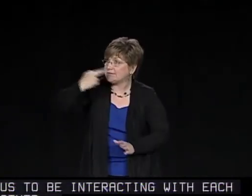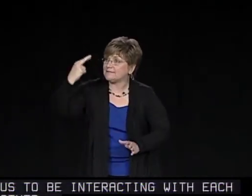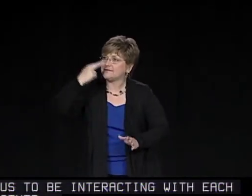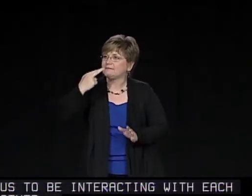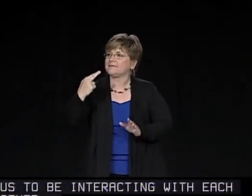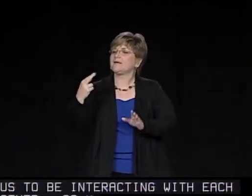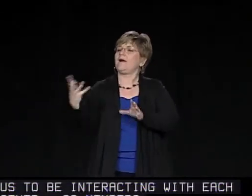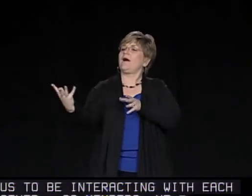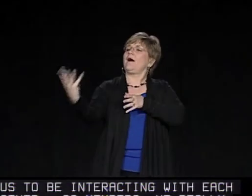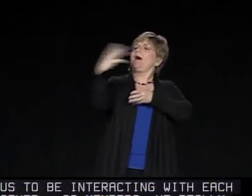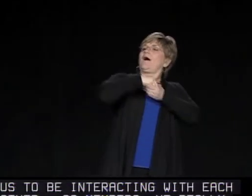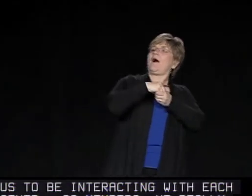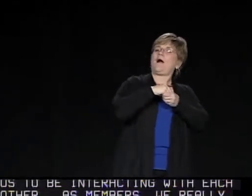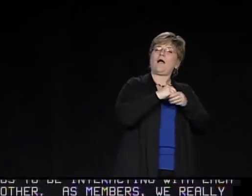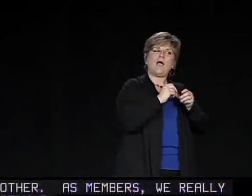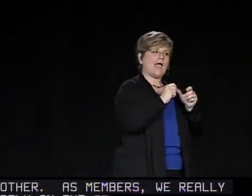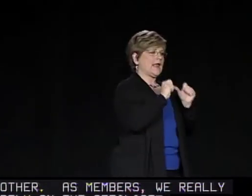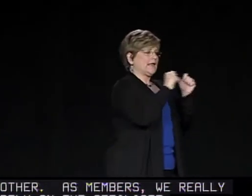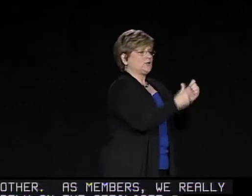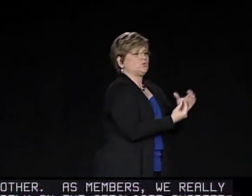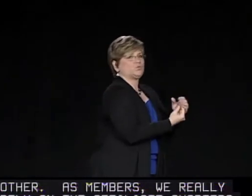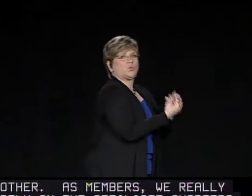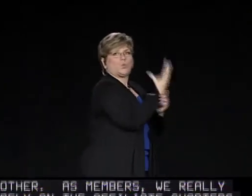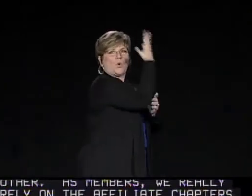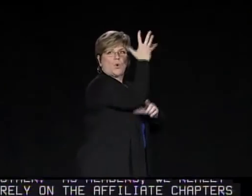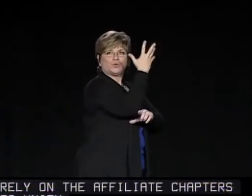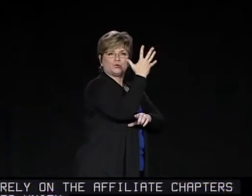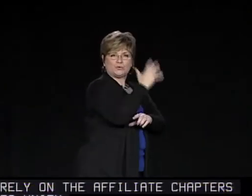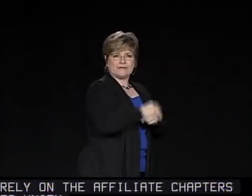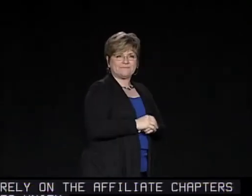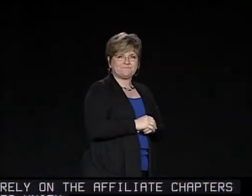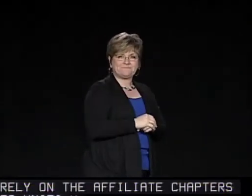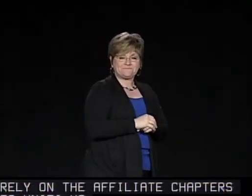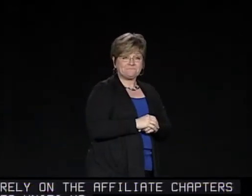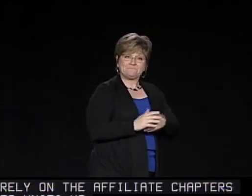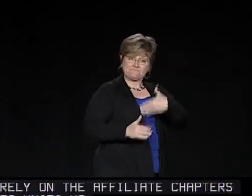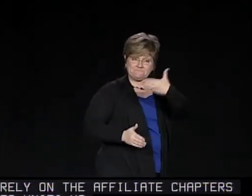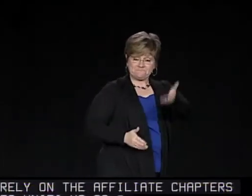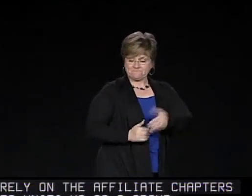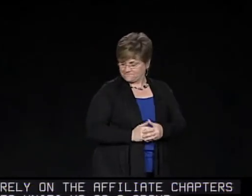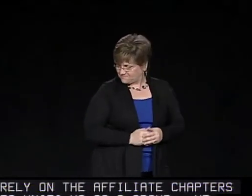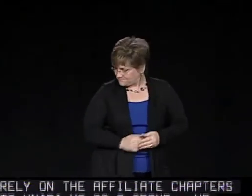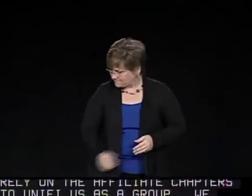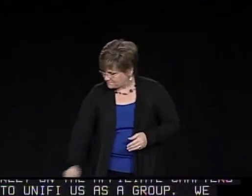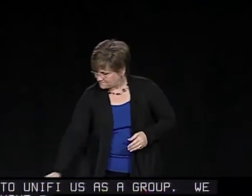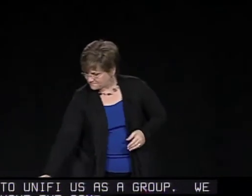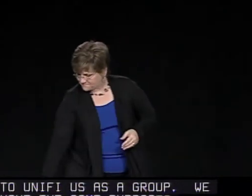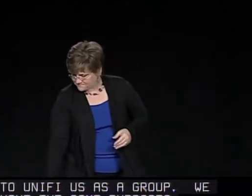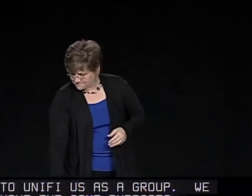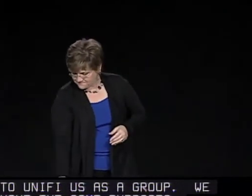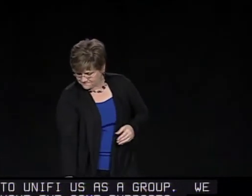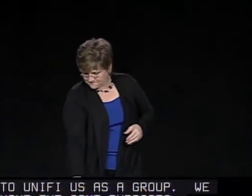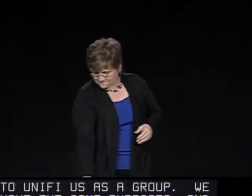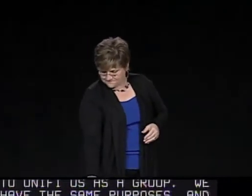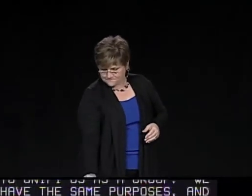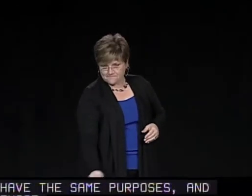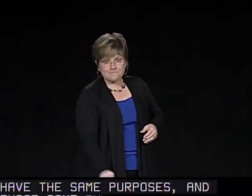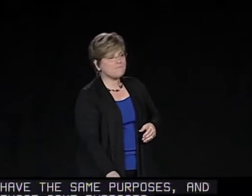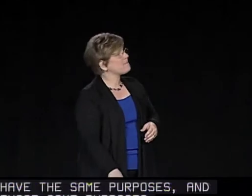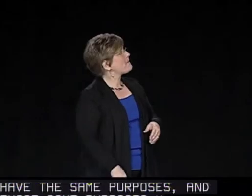We have the same purposes, and those same purposes will strengthen the roots and grow that